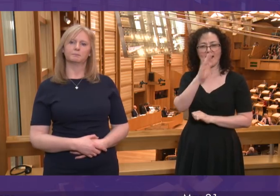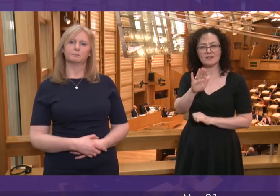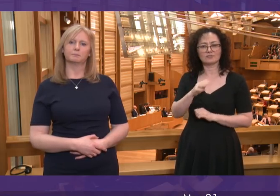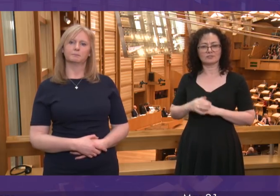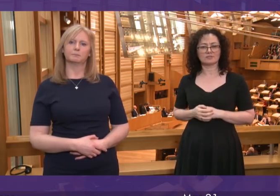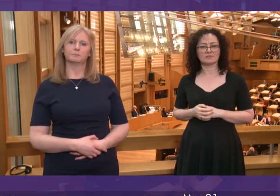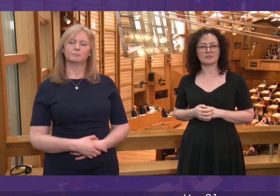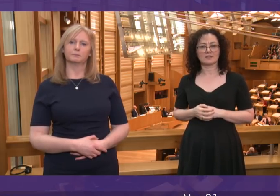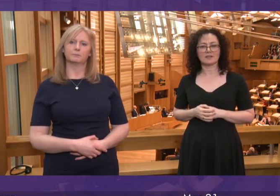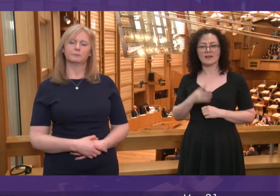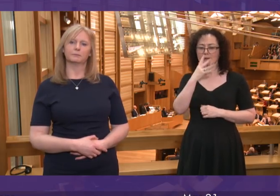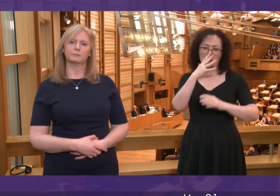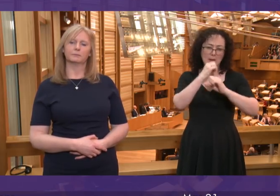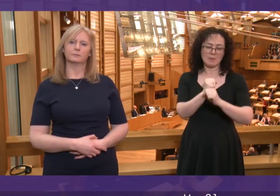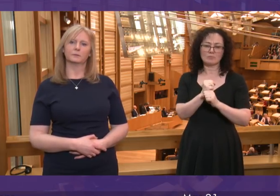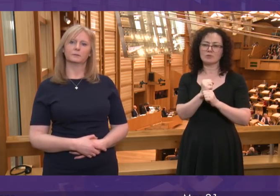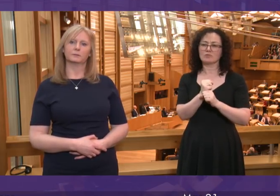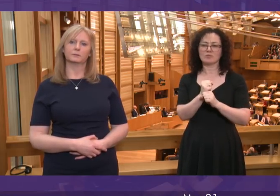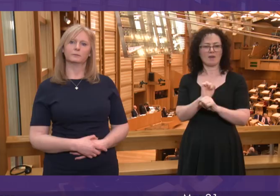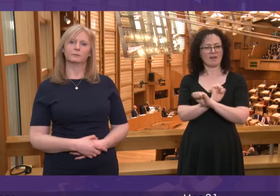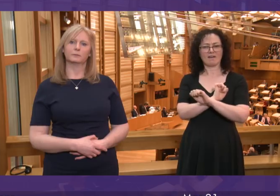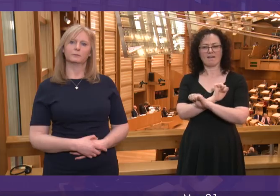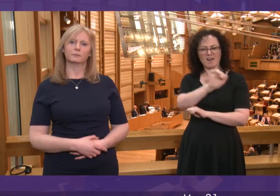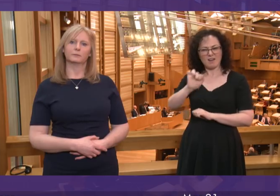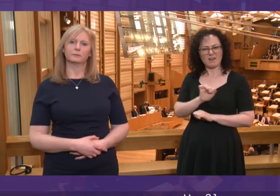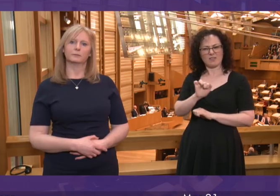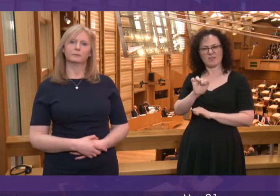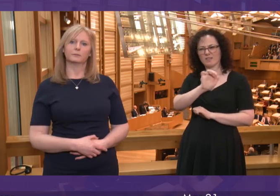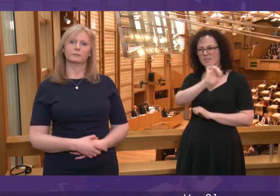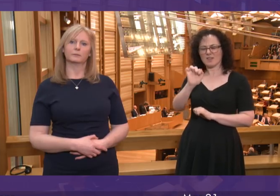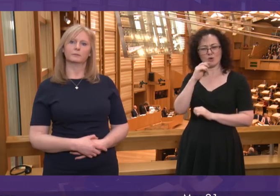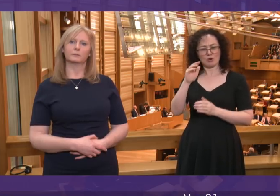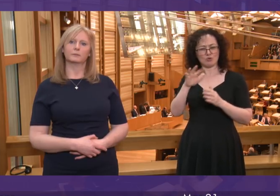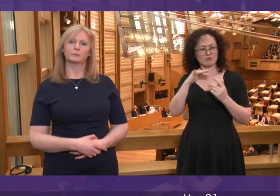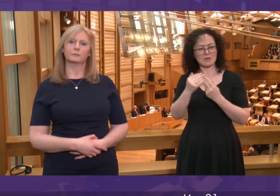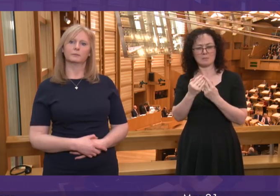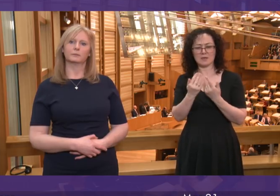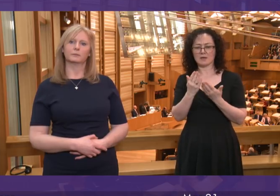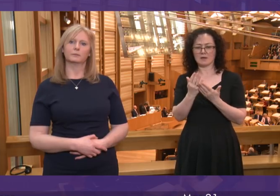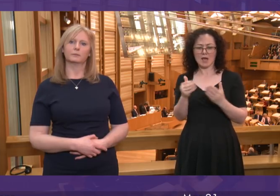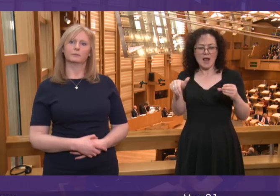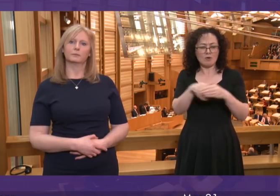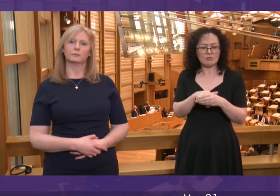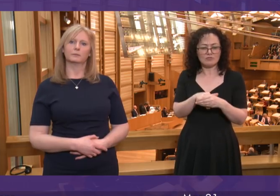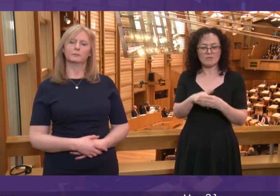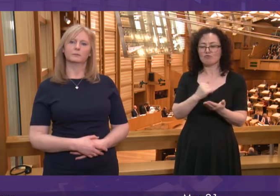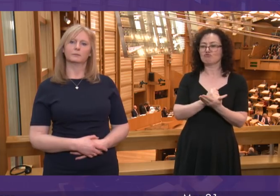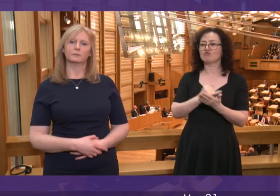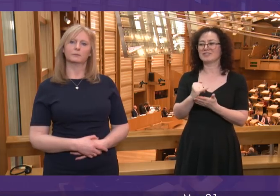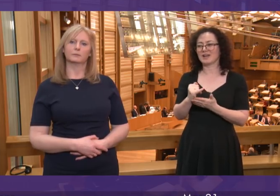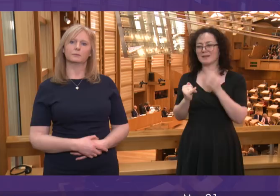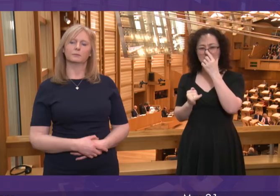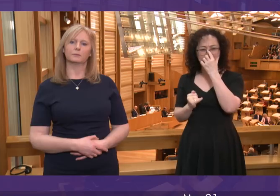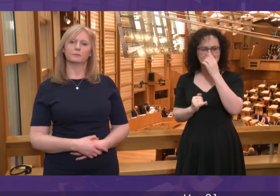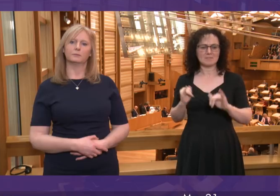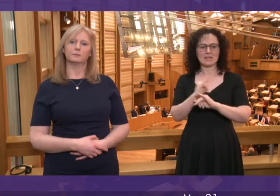of their inclusive society and refusing to placate the far-right as far too many politicians around the world have done.